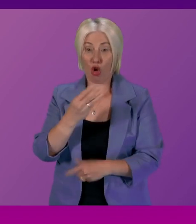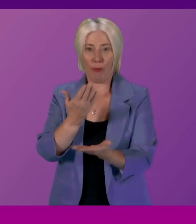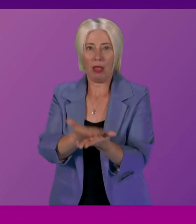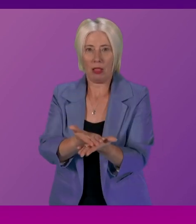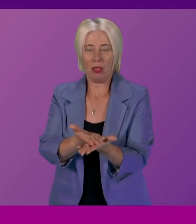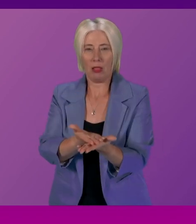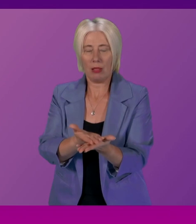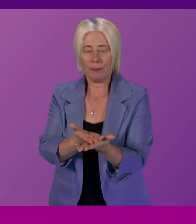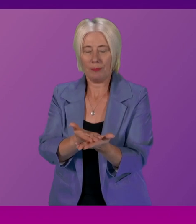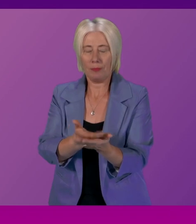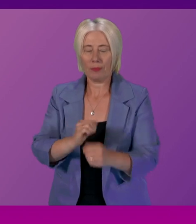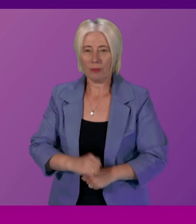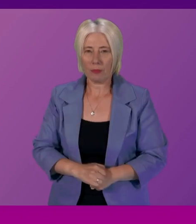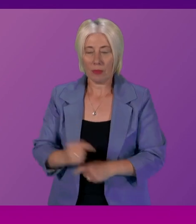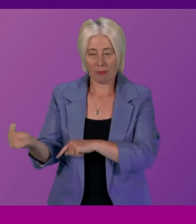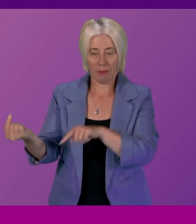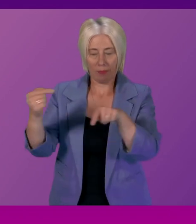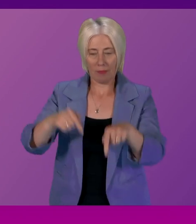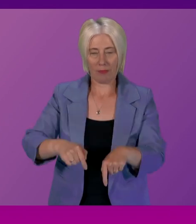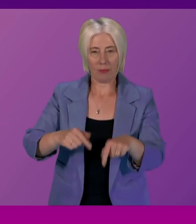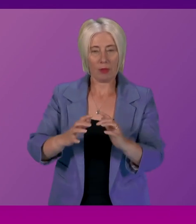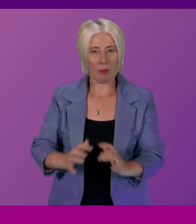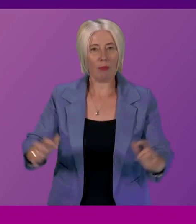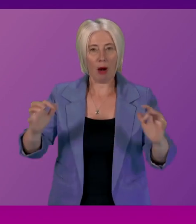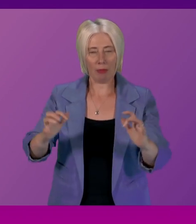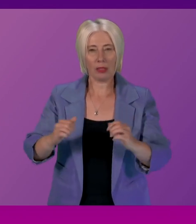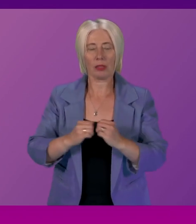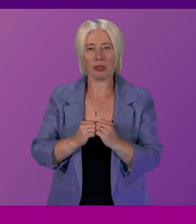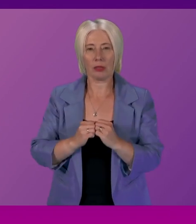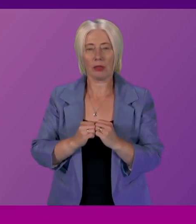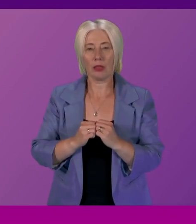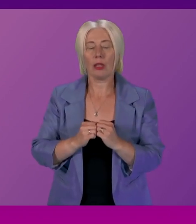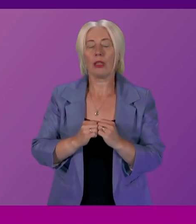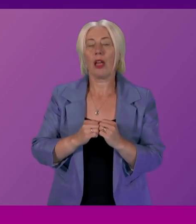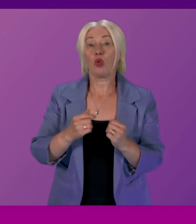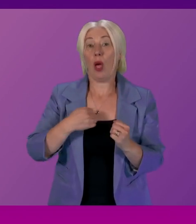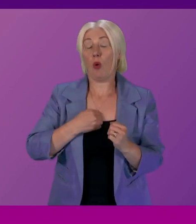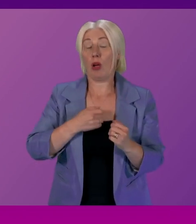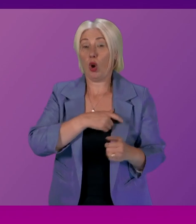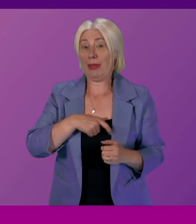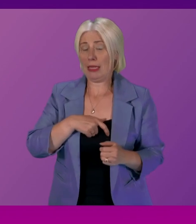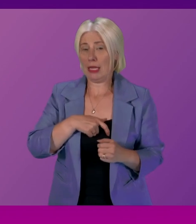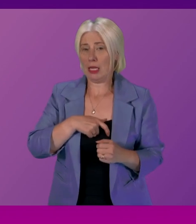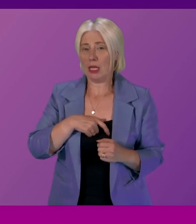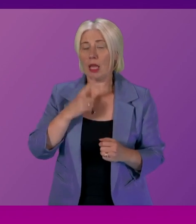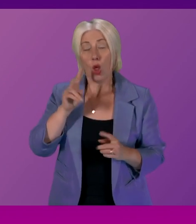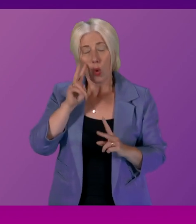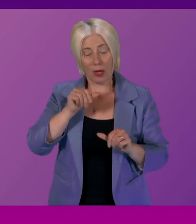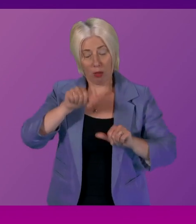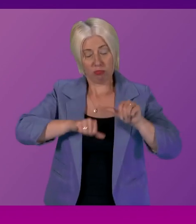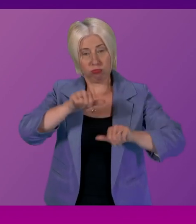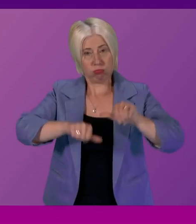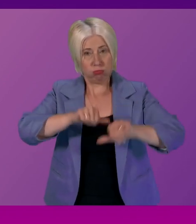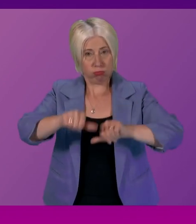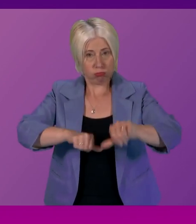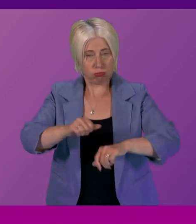and this does come into the Parliament and hopefully it does come to the Deliary Powers and Law Reform Committee and progress has been made but can you